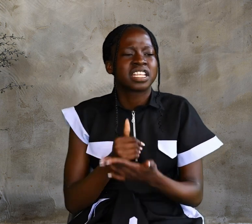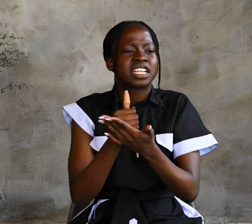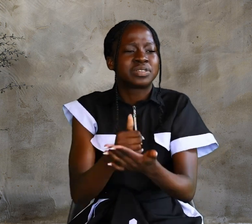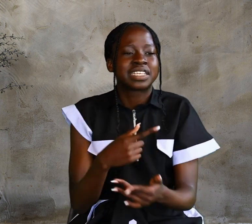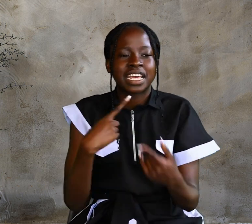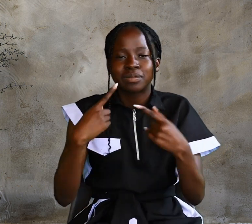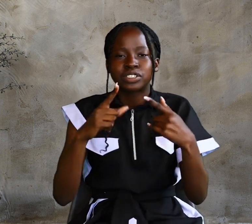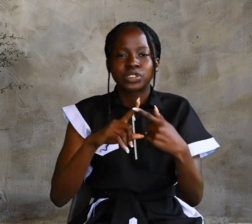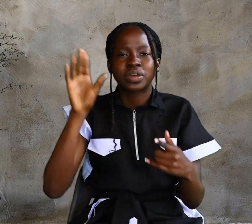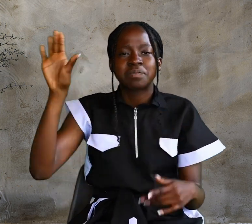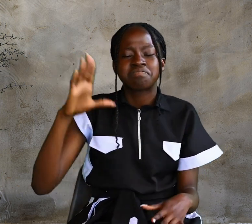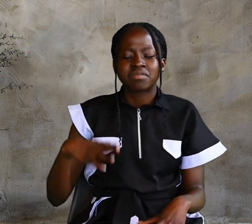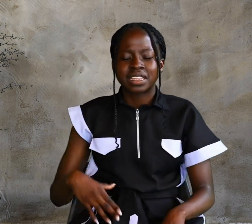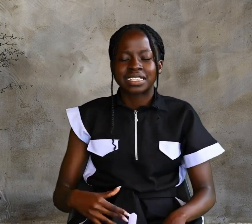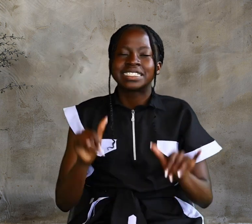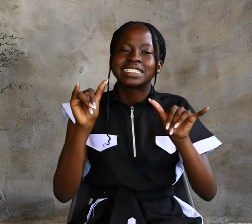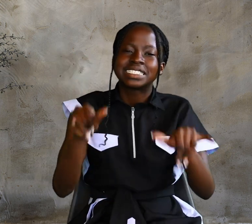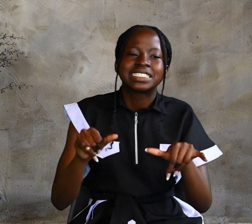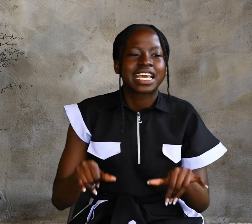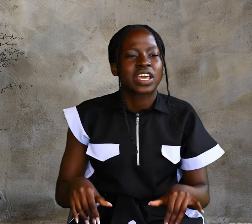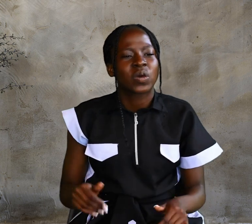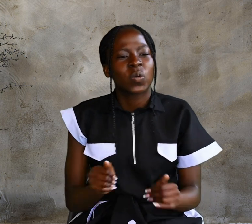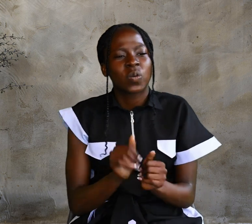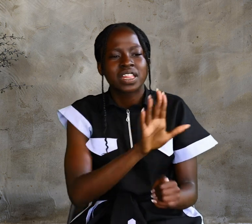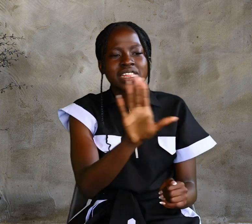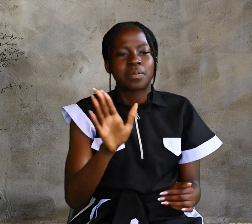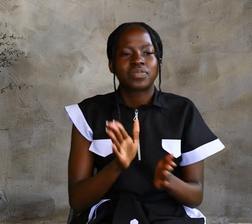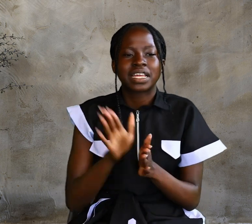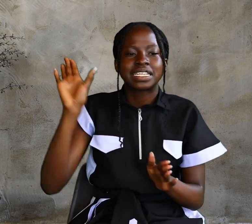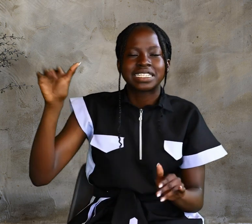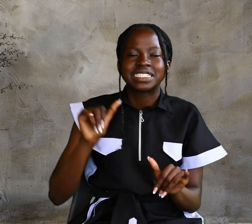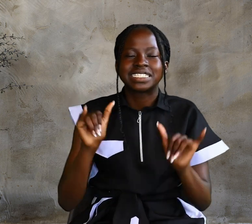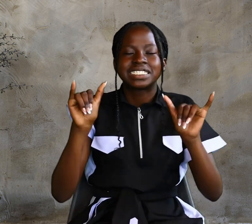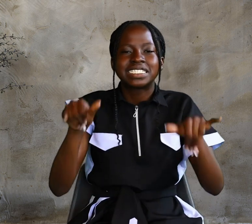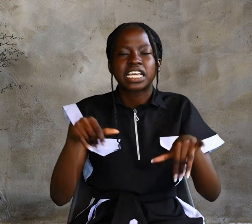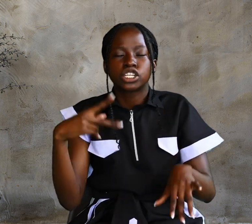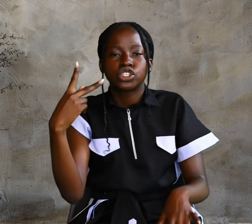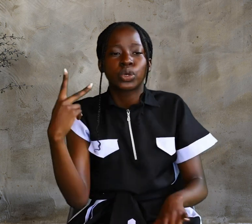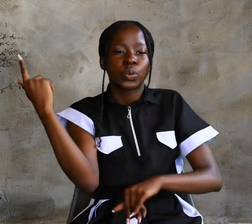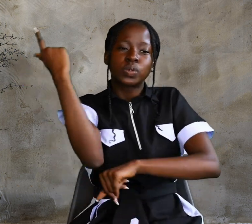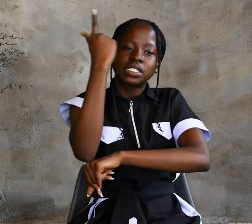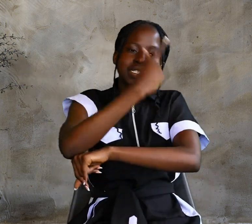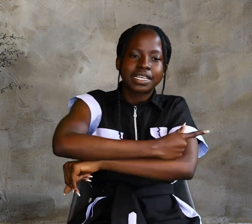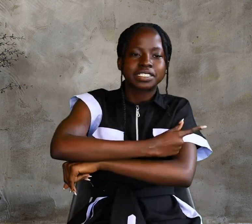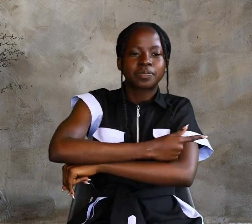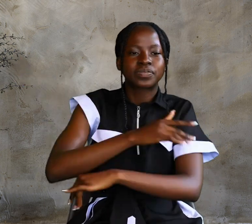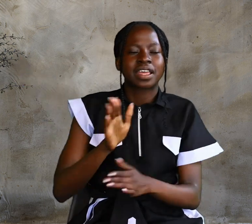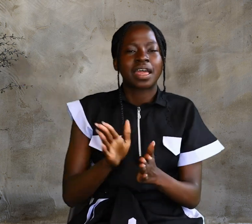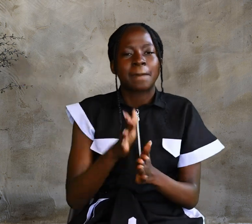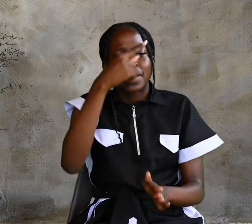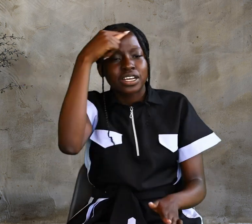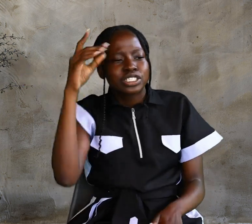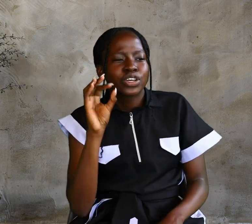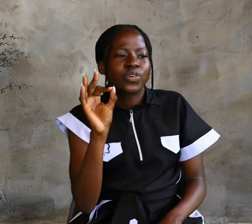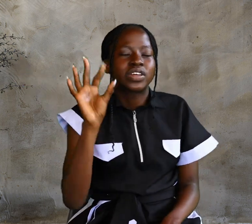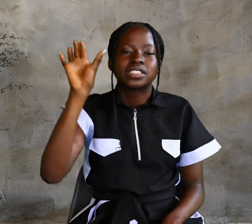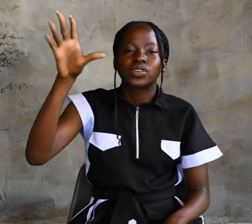stay with them, And he stayed two days. And because of his words,